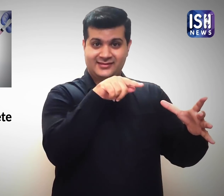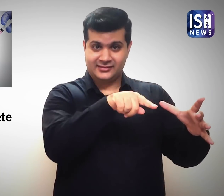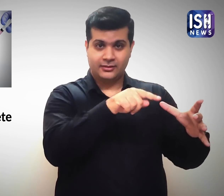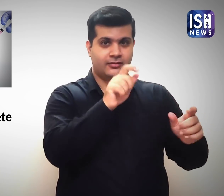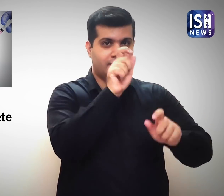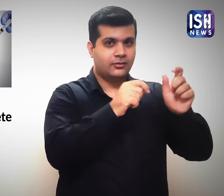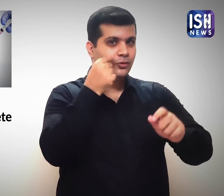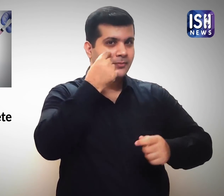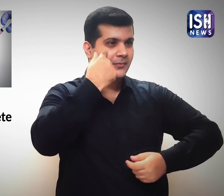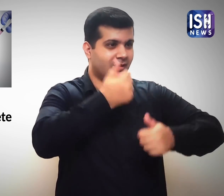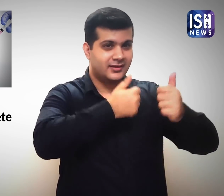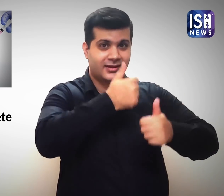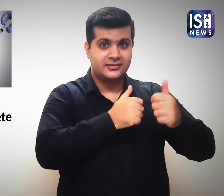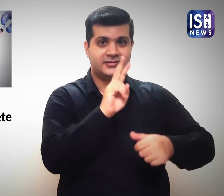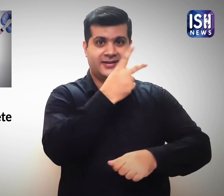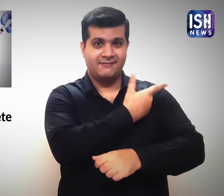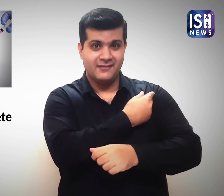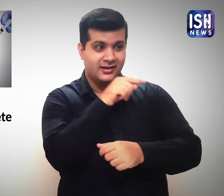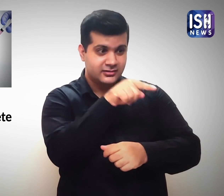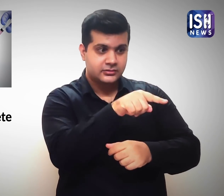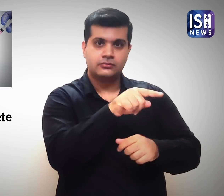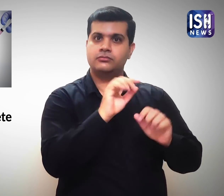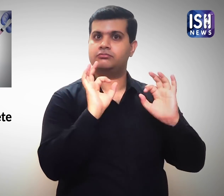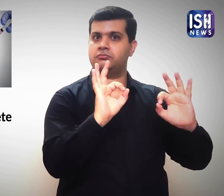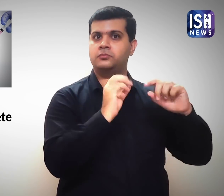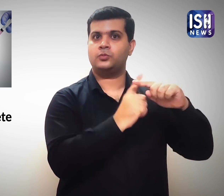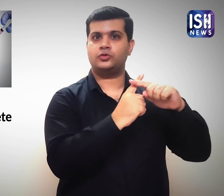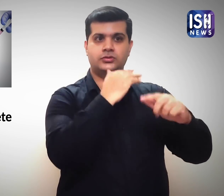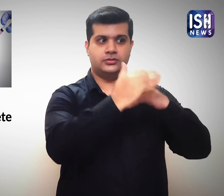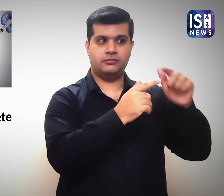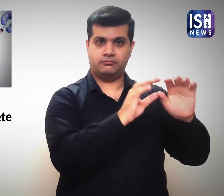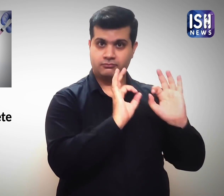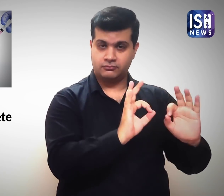are complete and the results are promising. Phase 2 has started.